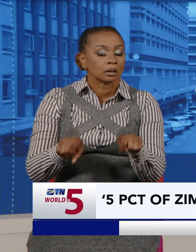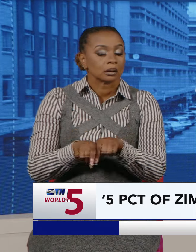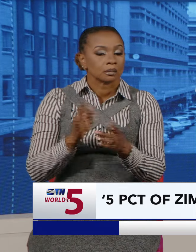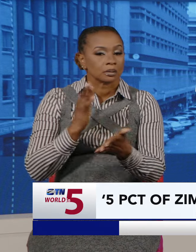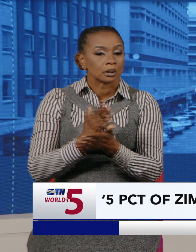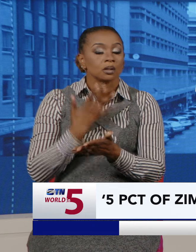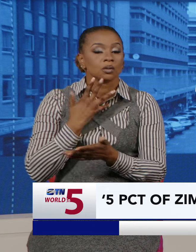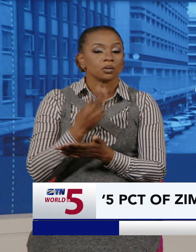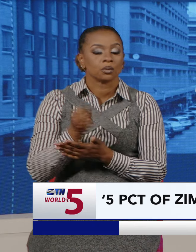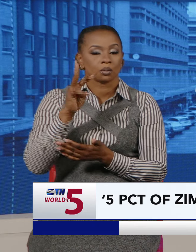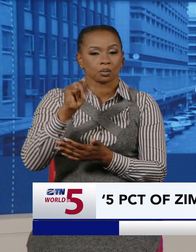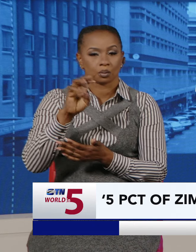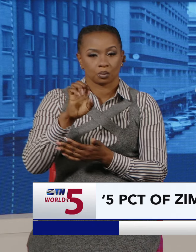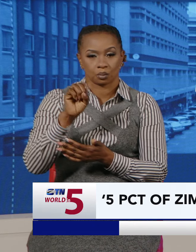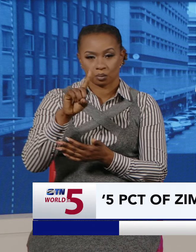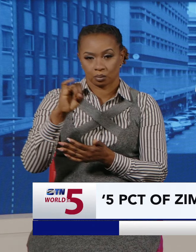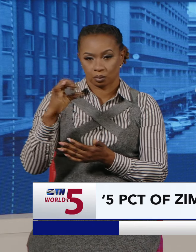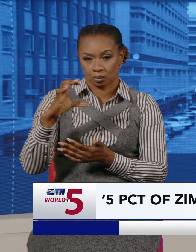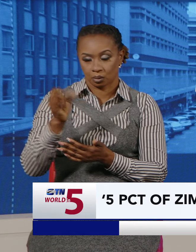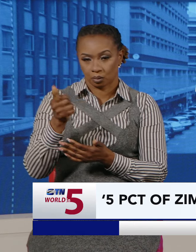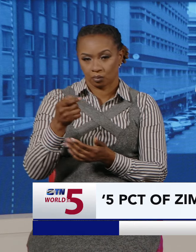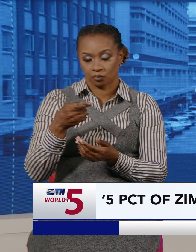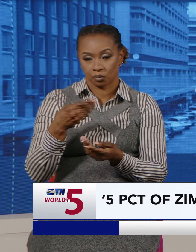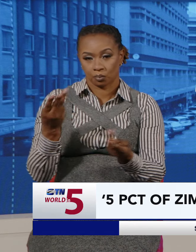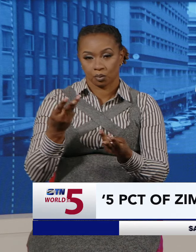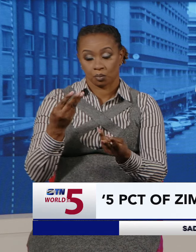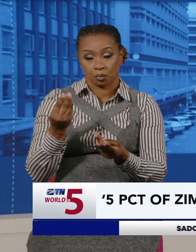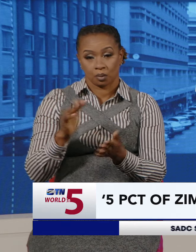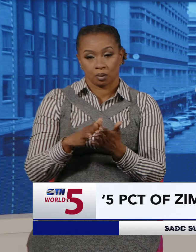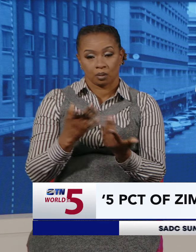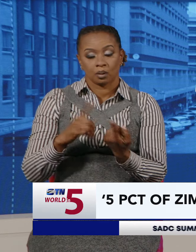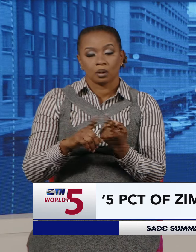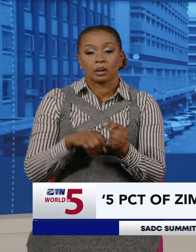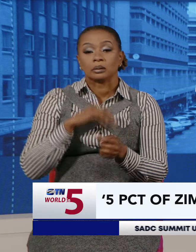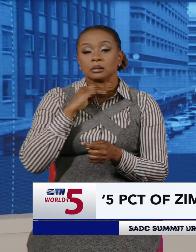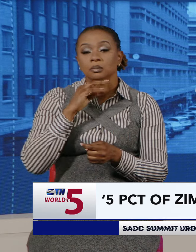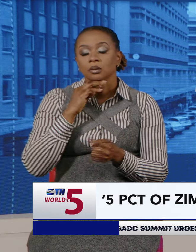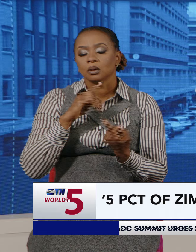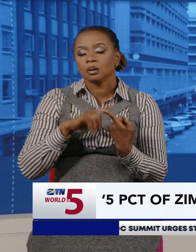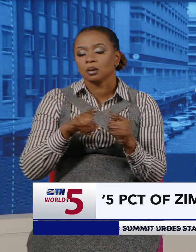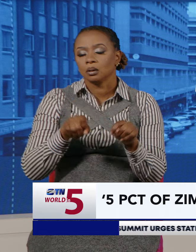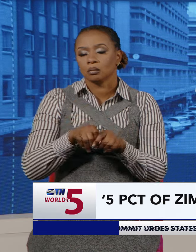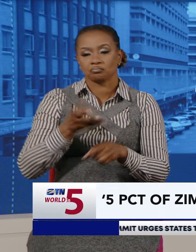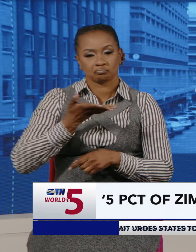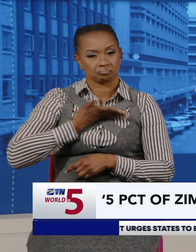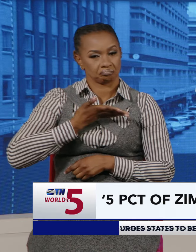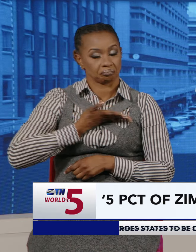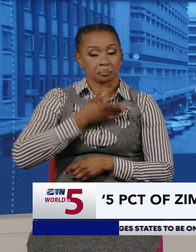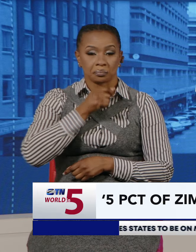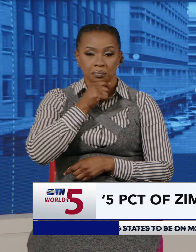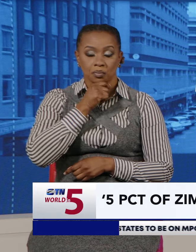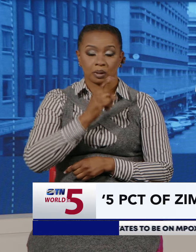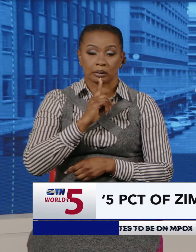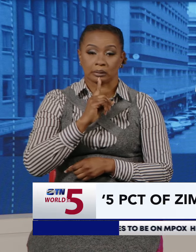aid scheme targeted at reaching out to the low-income bracket. Speaking at the launch, Corporate 24 Group General Manager Thompson